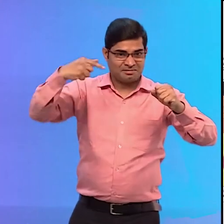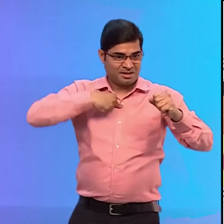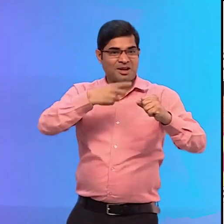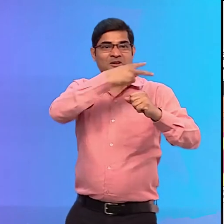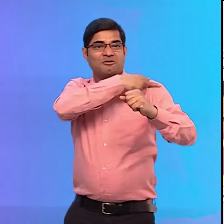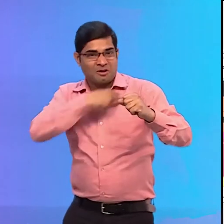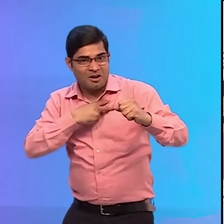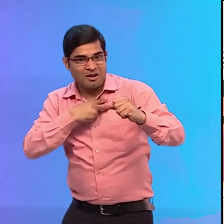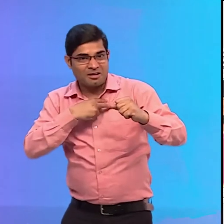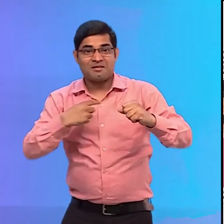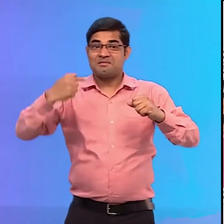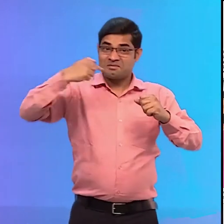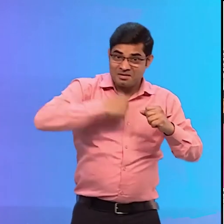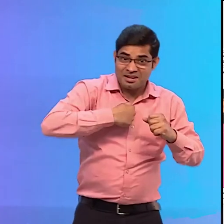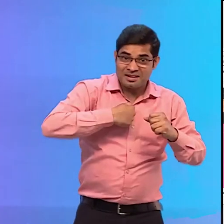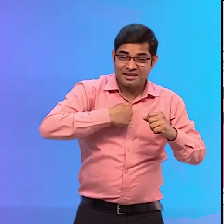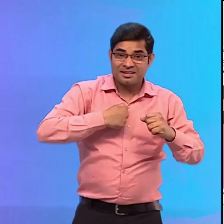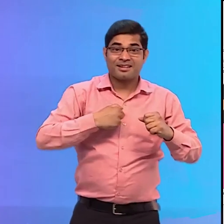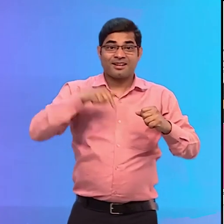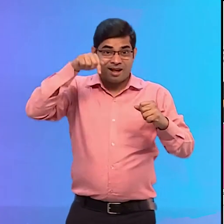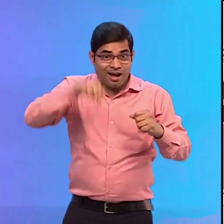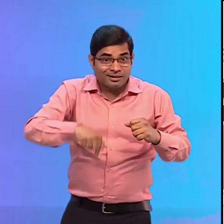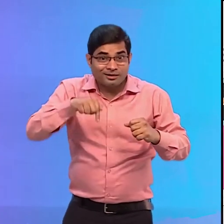I understand what mummy was trying to tell me